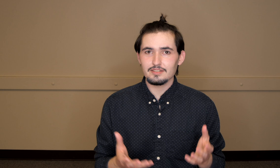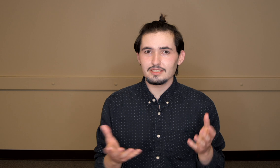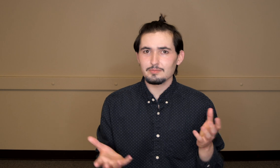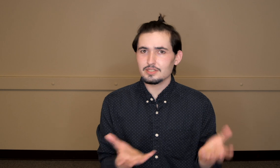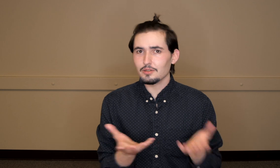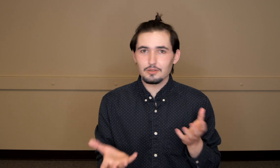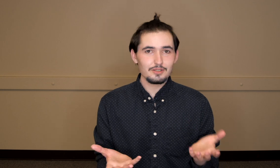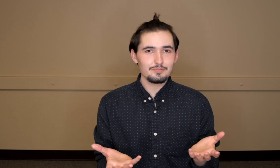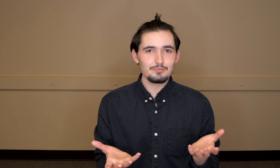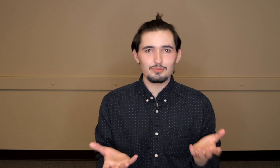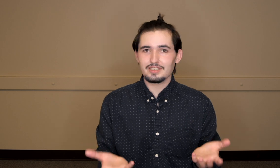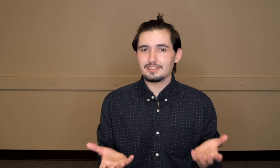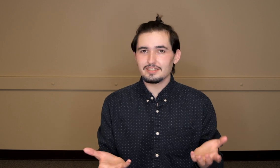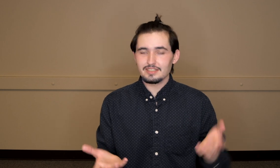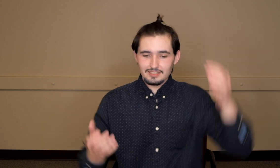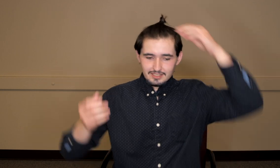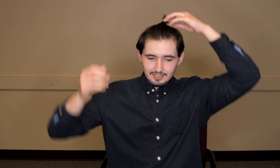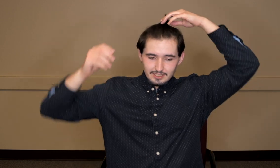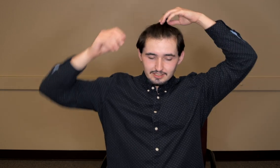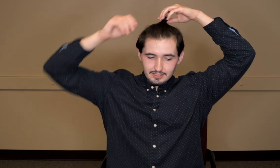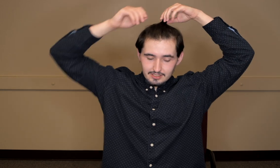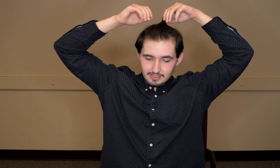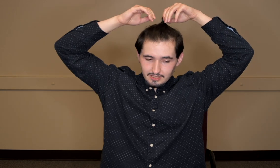seems to look pretty decent. Let's see.